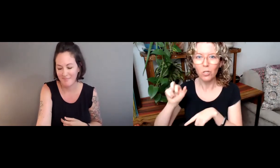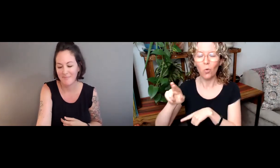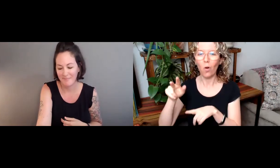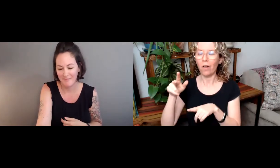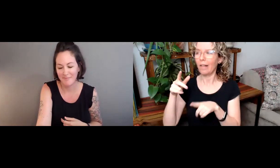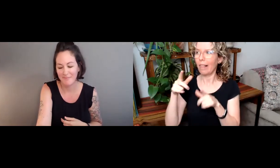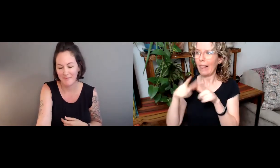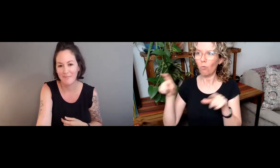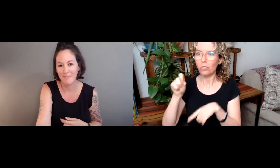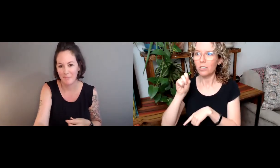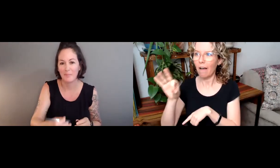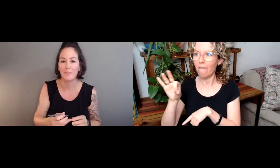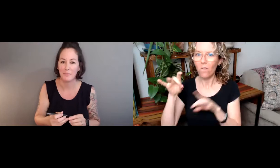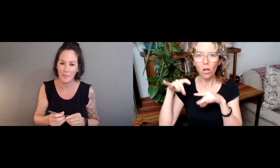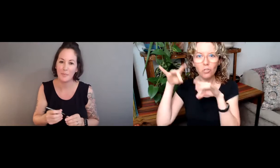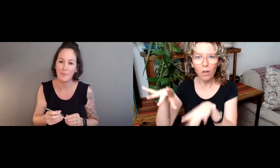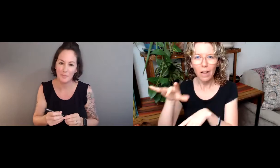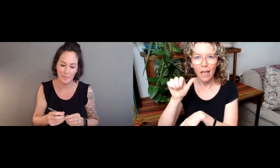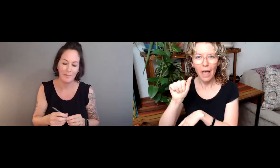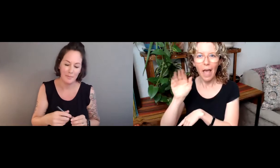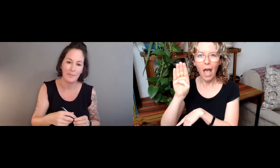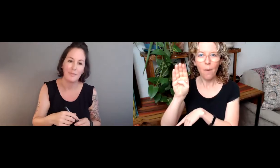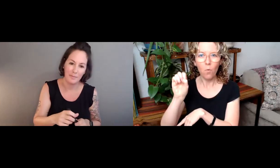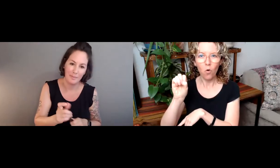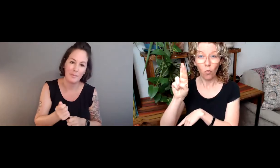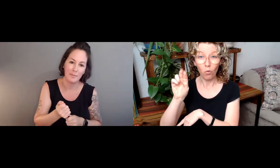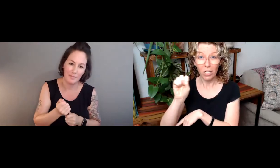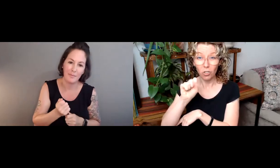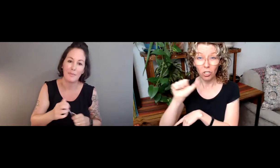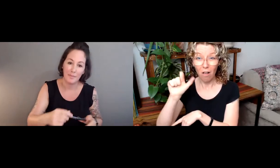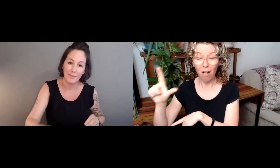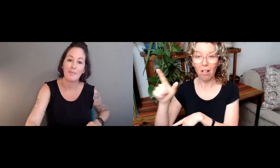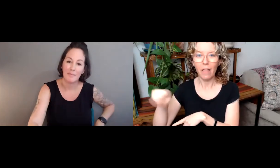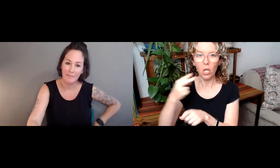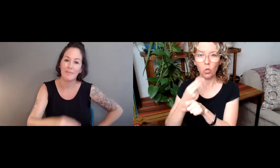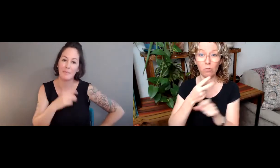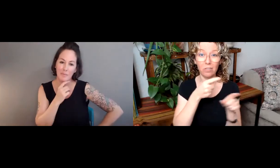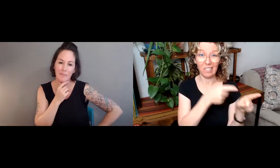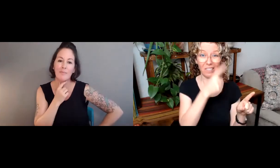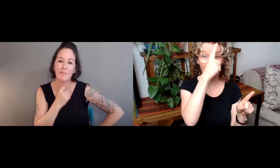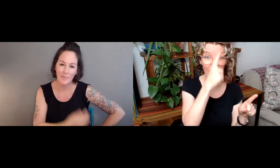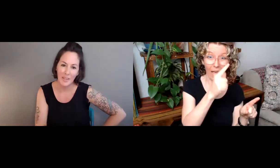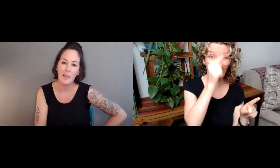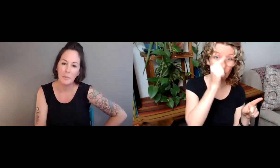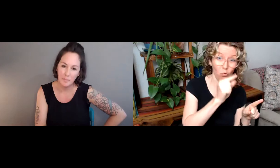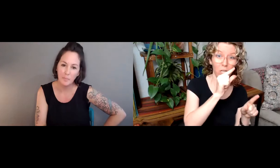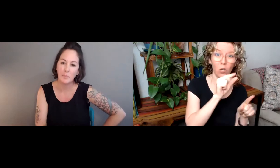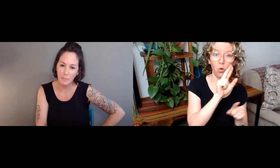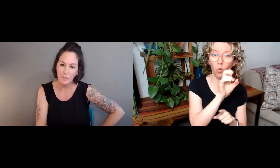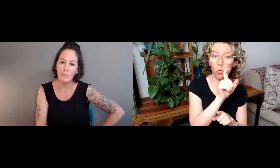And that framing of linguistic study was applied to indigenous languages